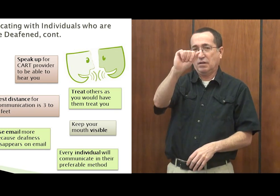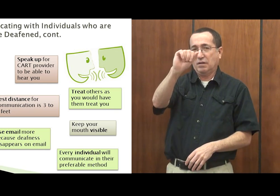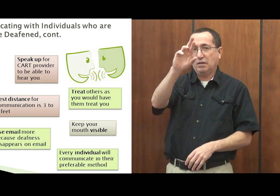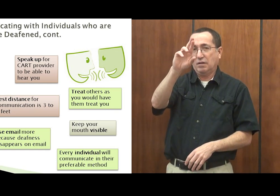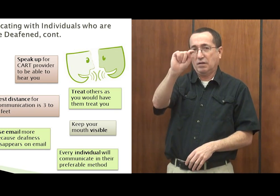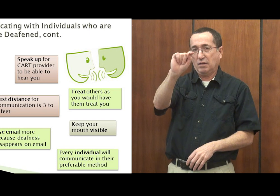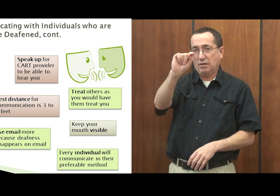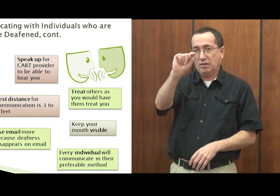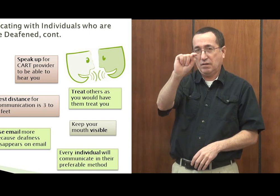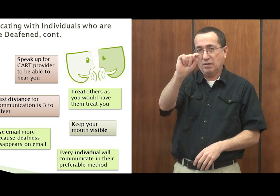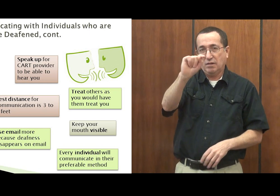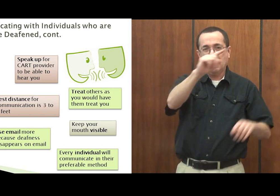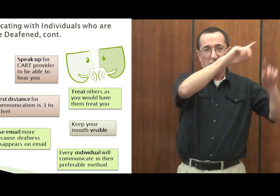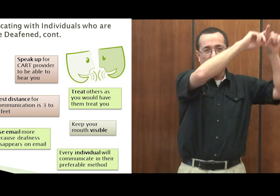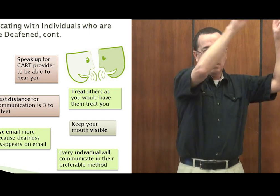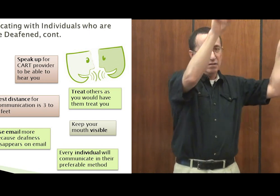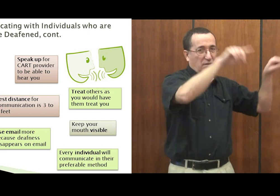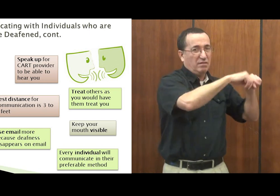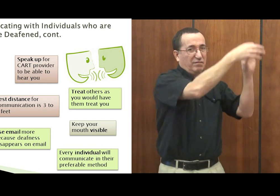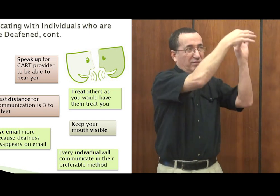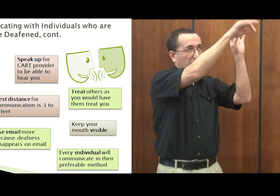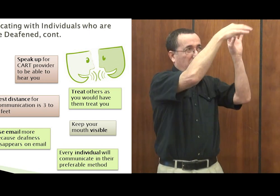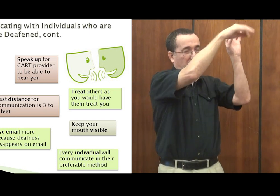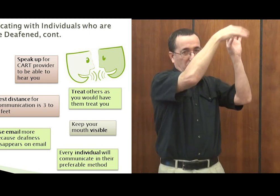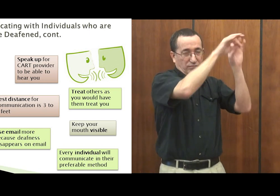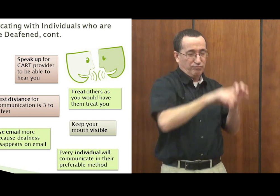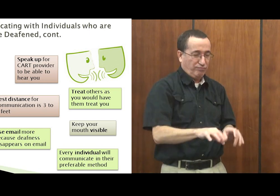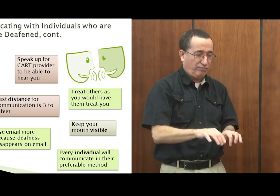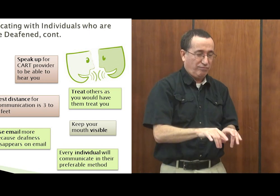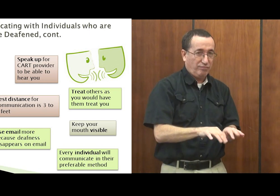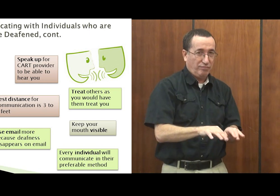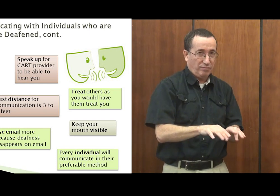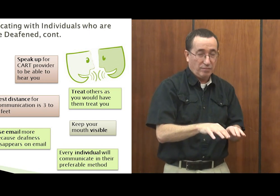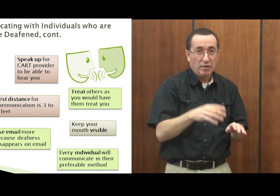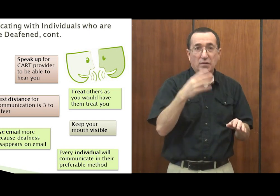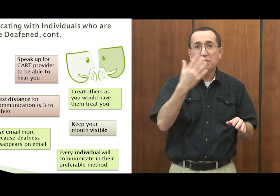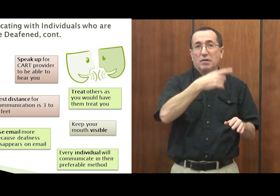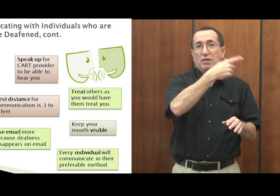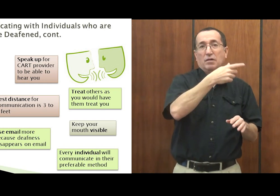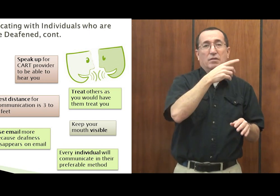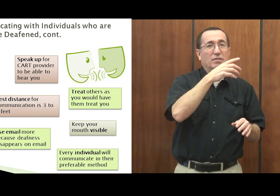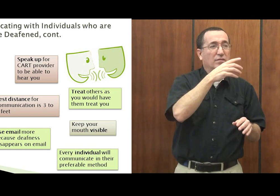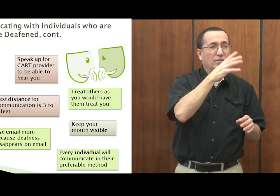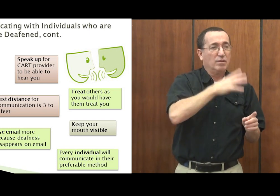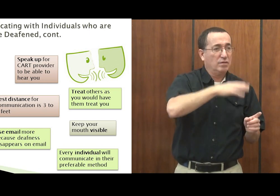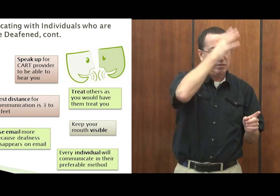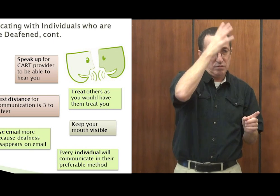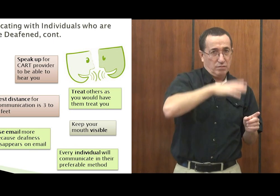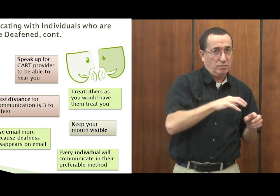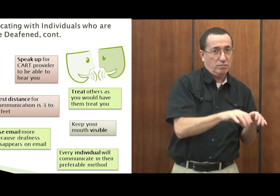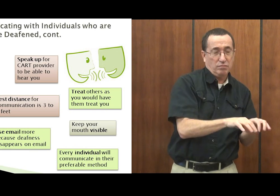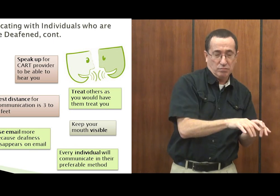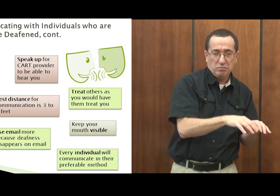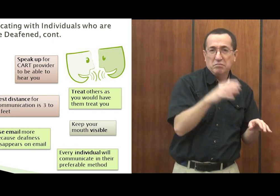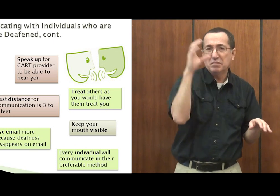There's something called CART reporting where it kind of, see that in the courtroom. Someone will type something out and it's,